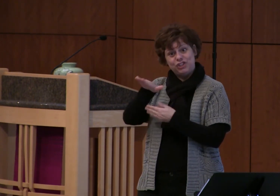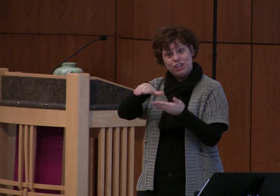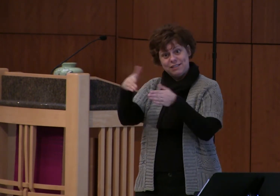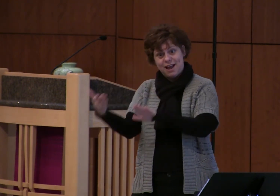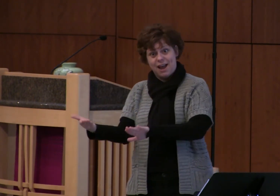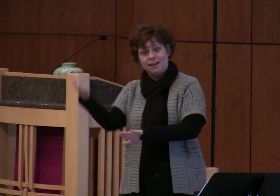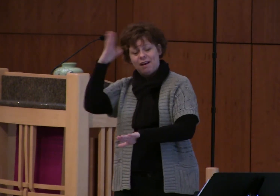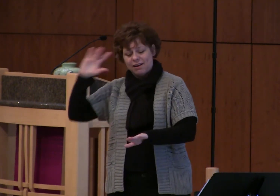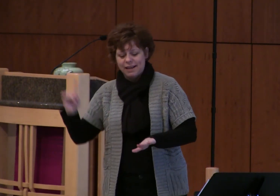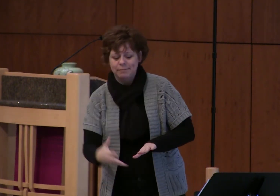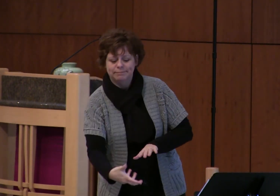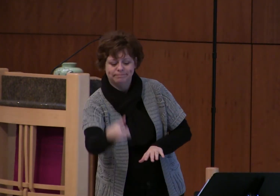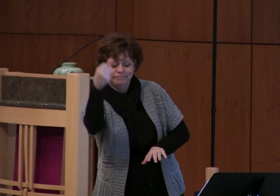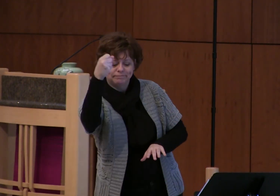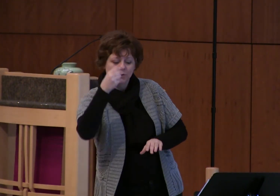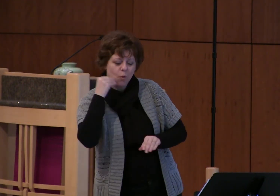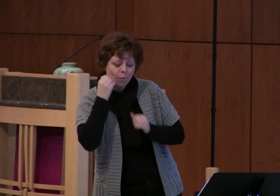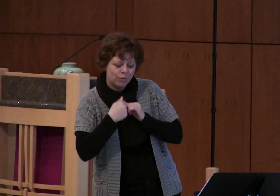but no just as surely God wins